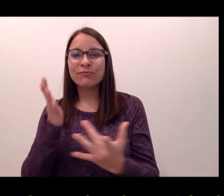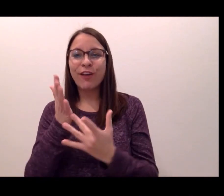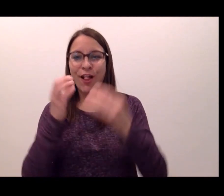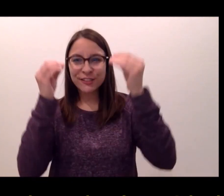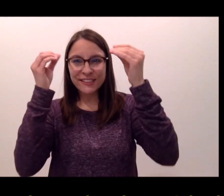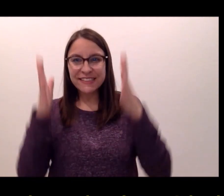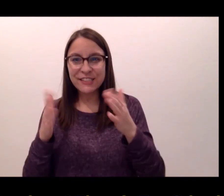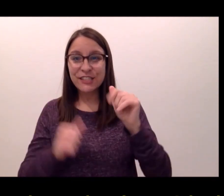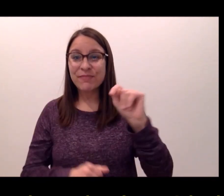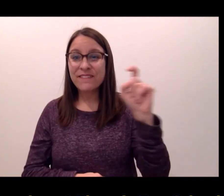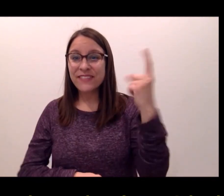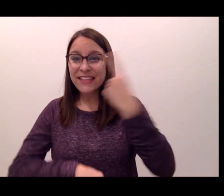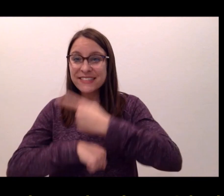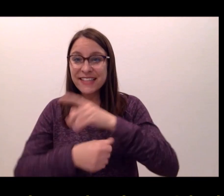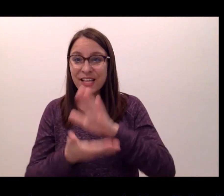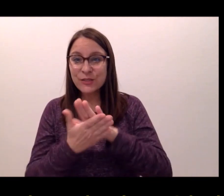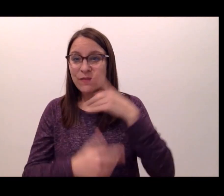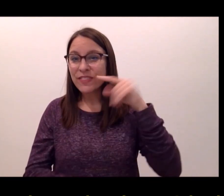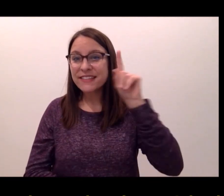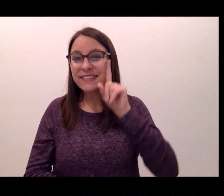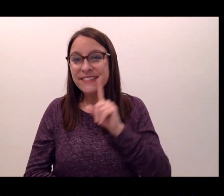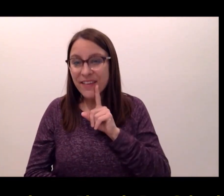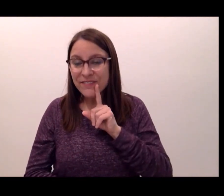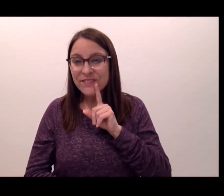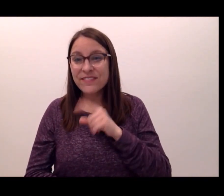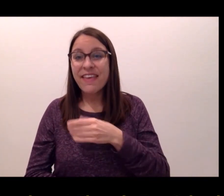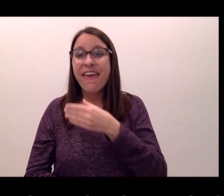teacher at Phoenix Day School for the Deaf as well as a photographer.